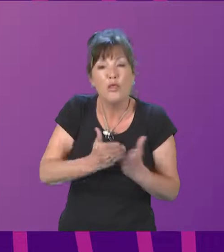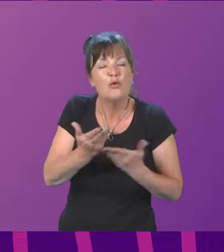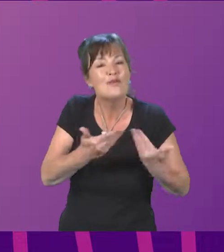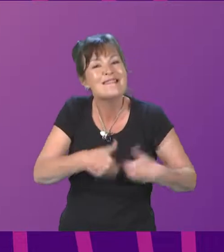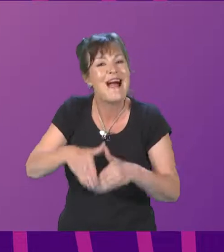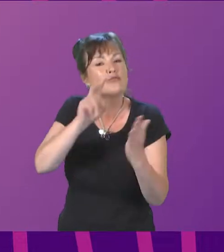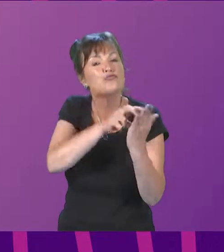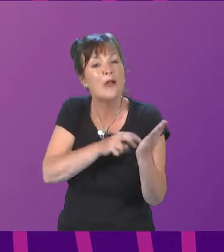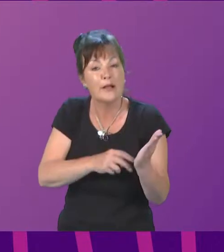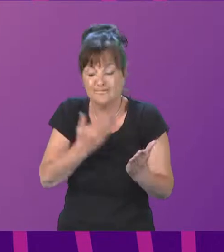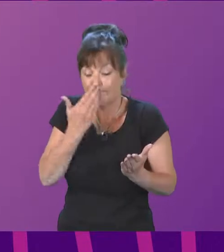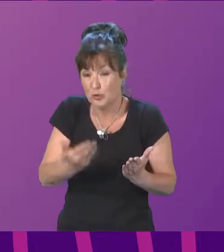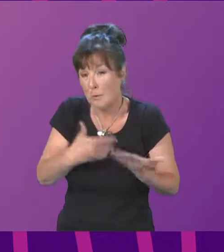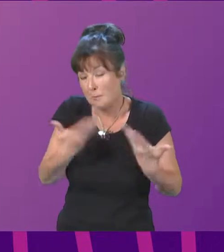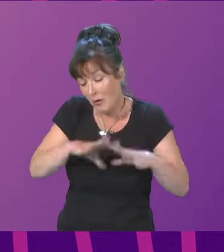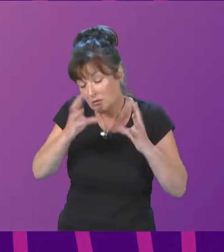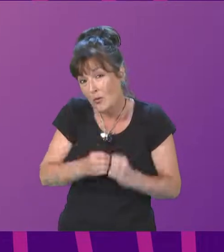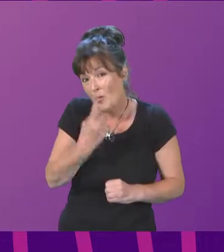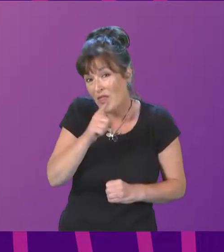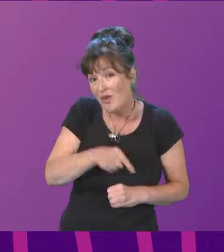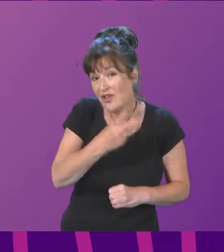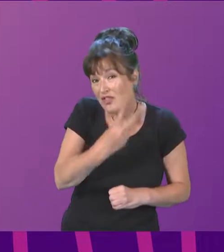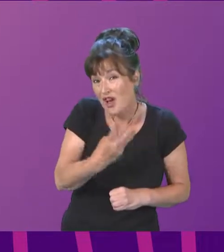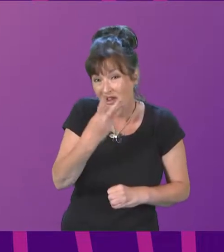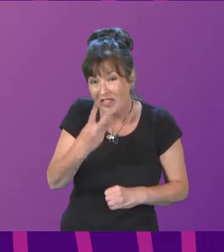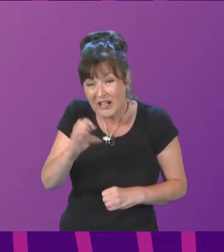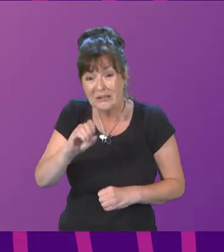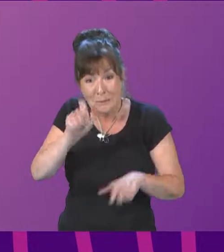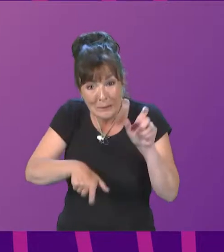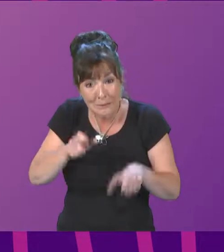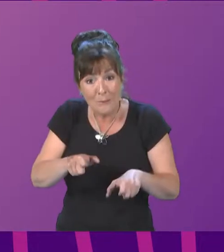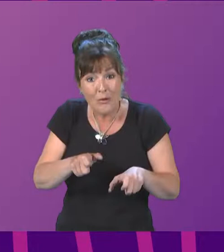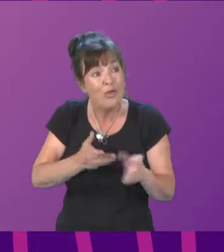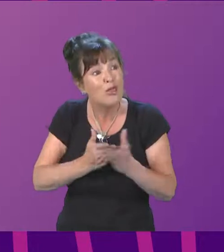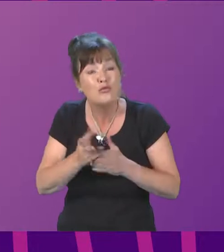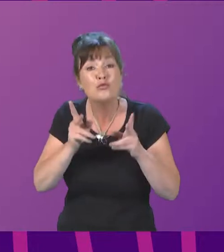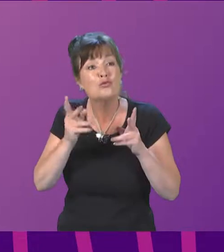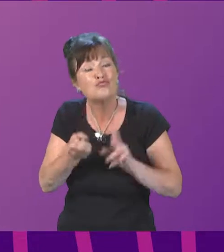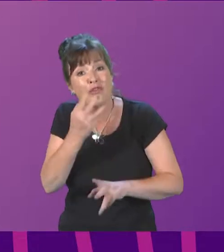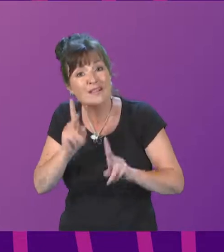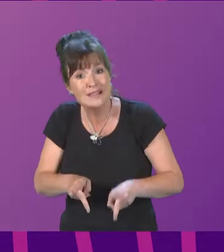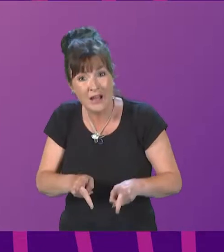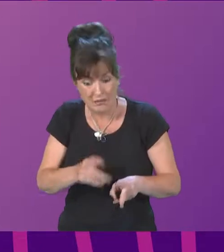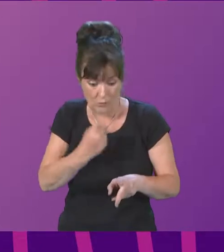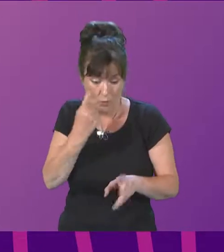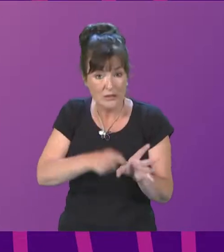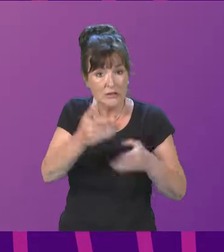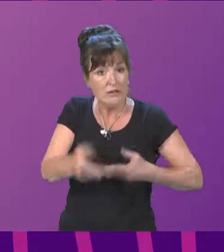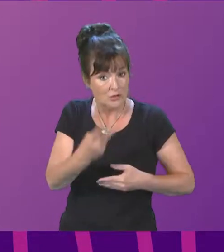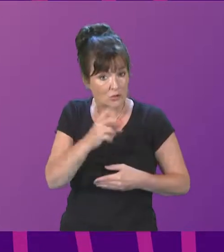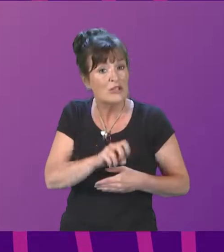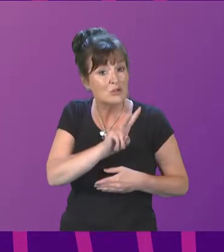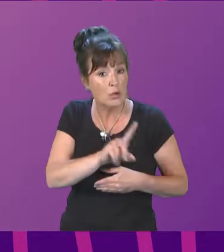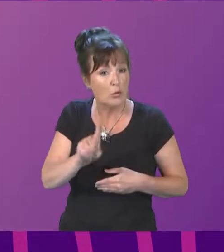July showed that we lost 1,330 people to drugs in Scotland in 2021. Not